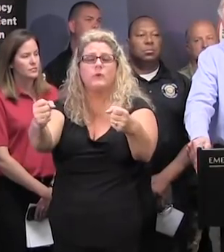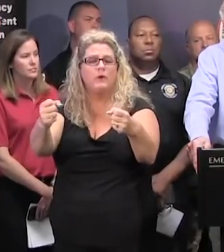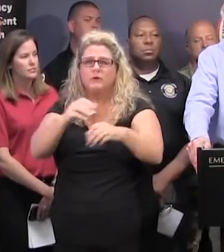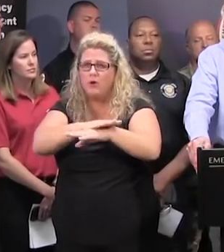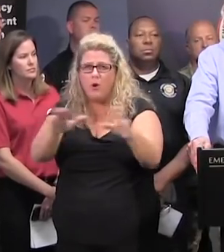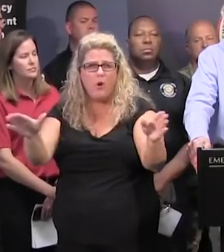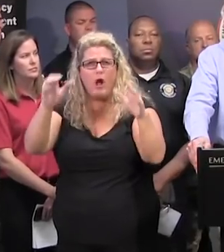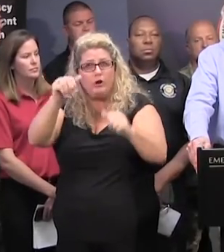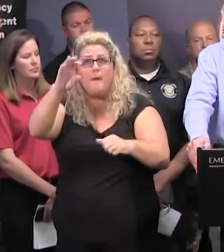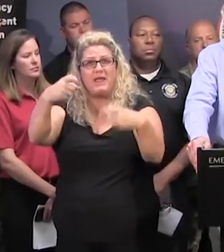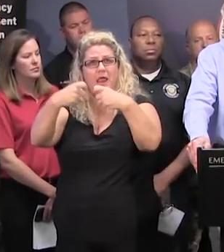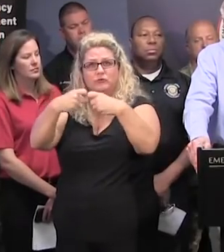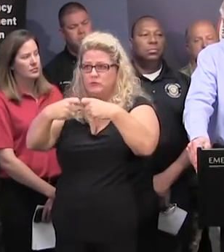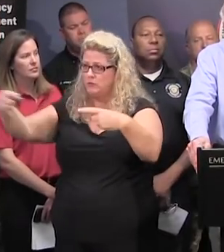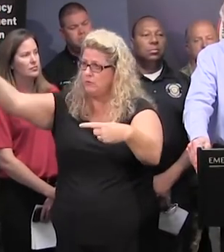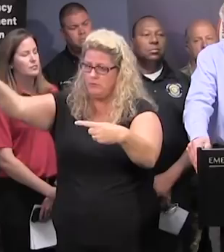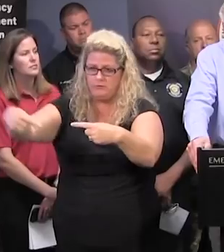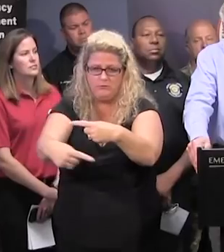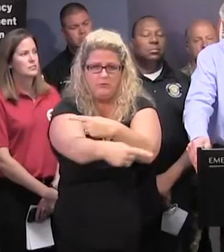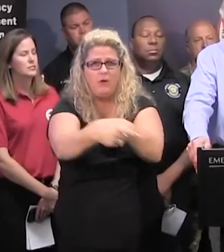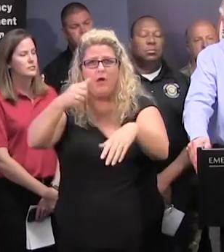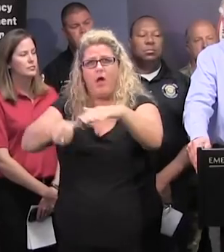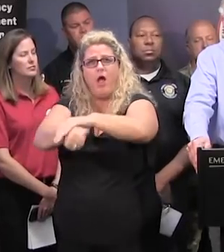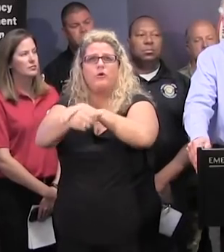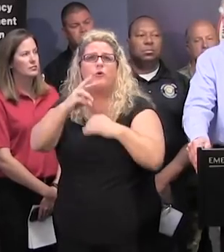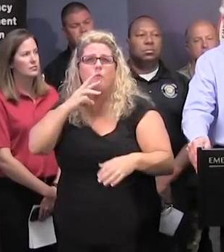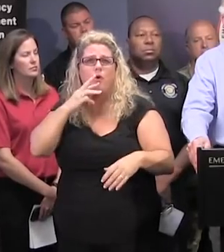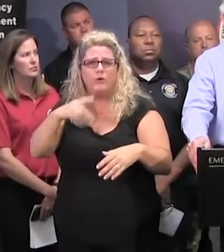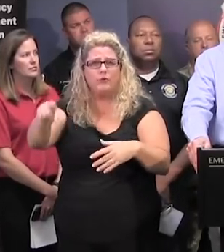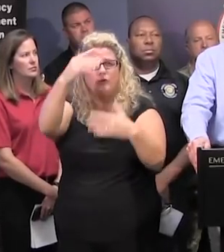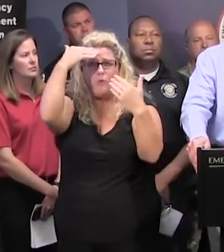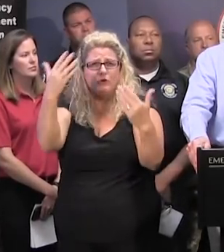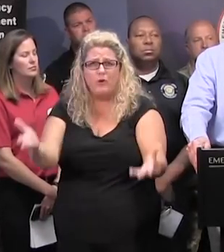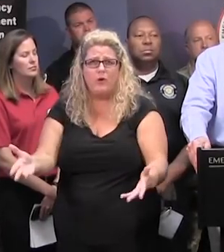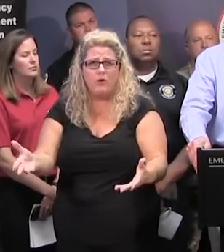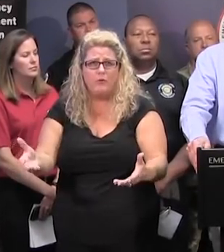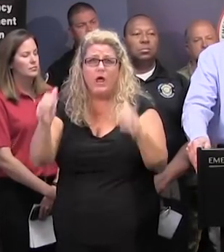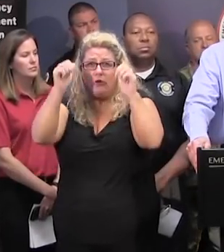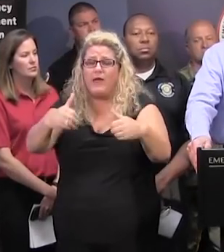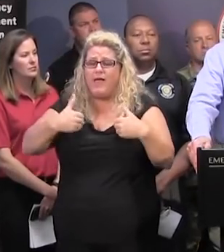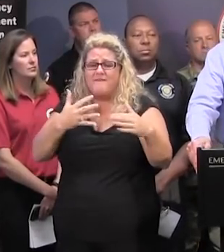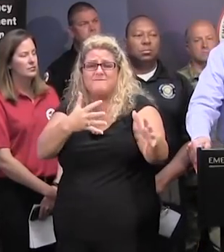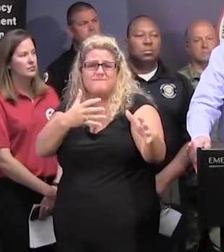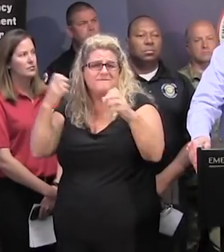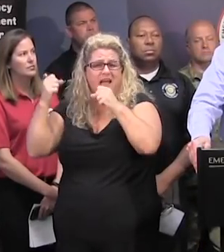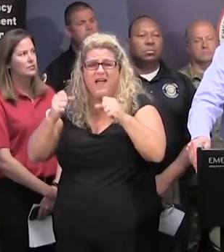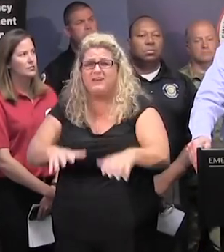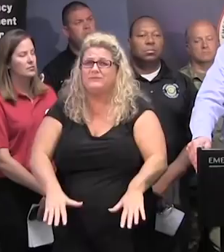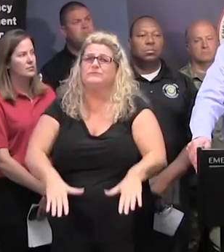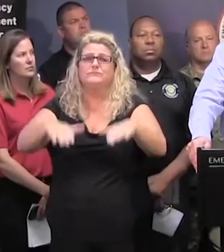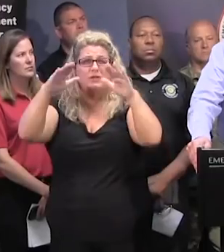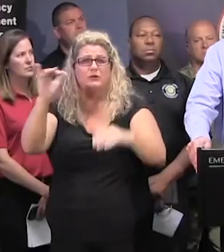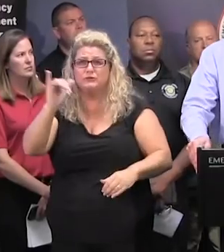down under that standing water. This is enormously dangerous. And also we may have flash floods. So if you see a barricade,